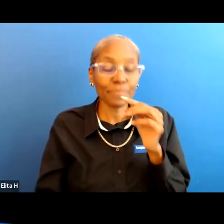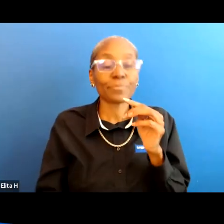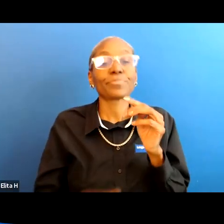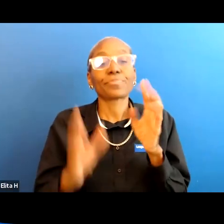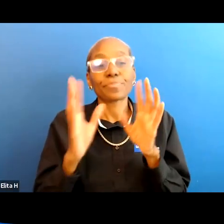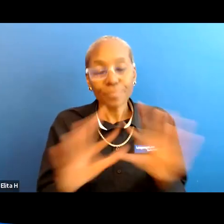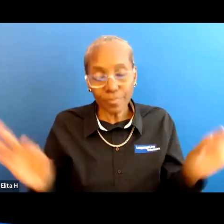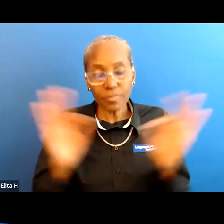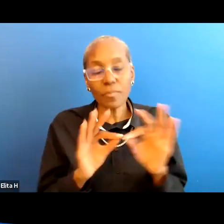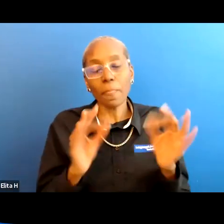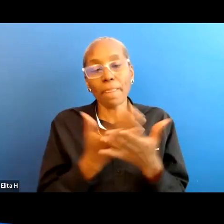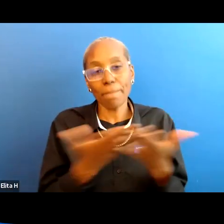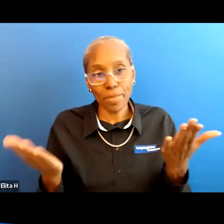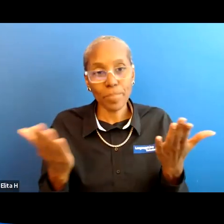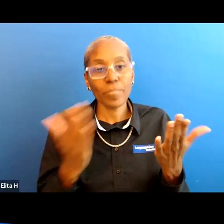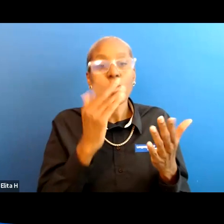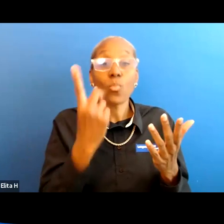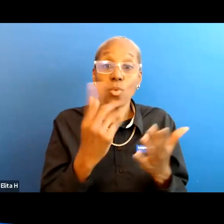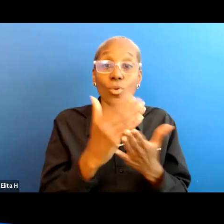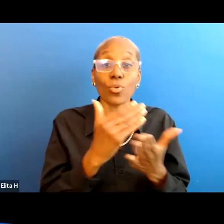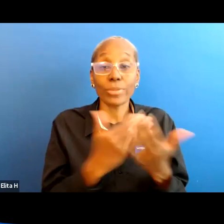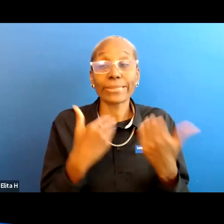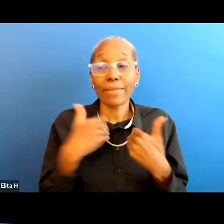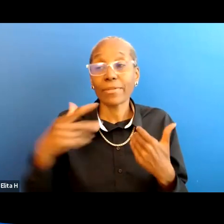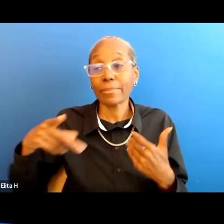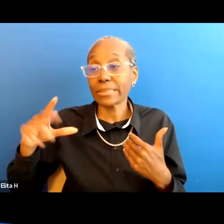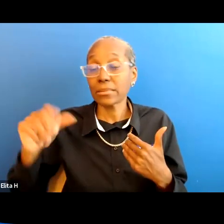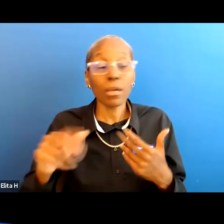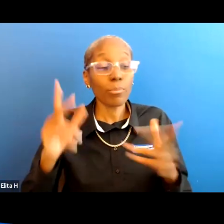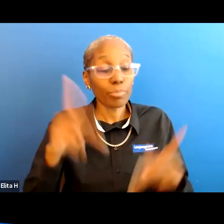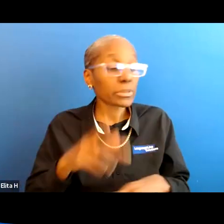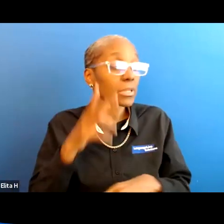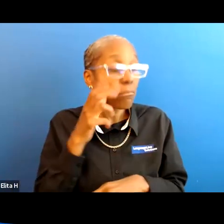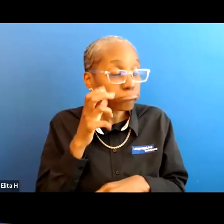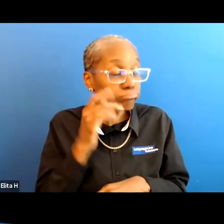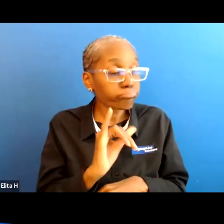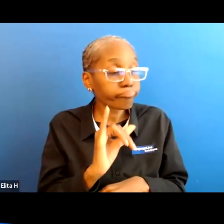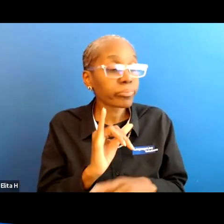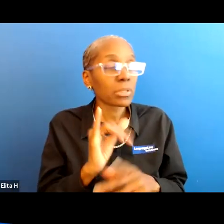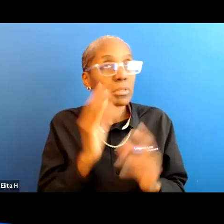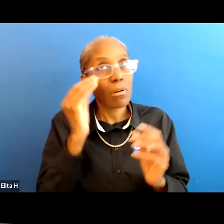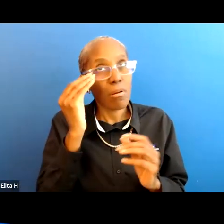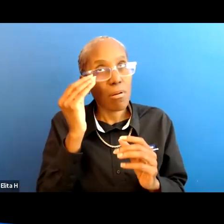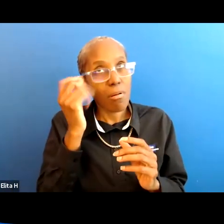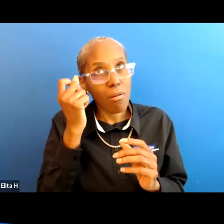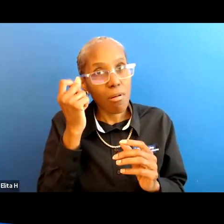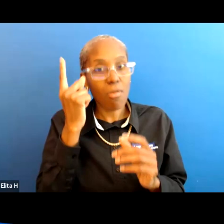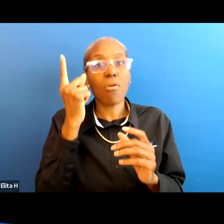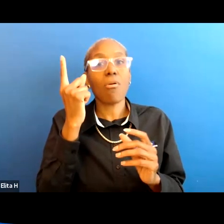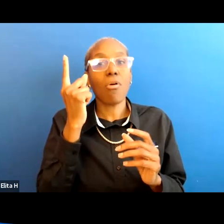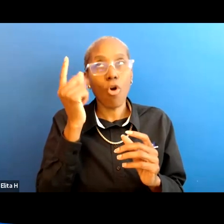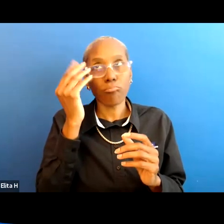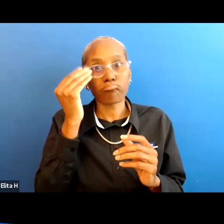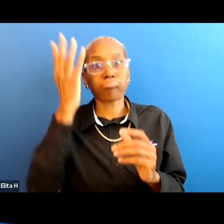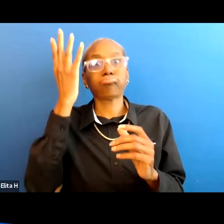important kinds of things so there's a course and and you know the person can listen to it they can have that light bulb go out out on